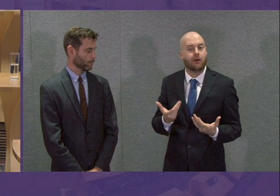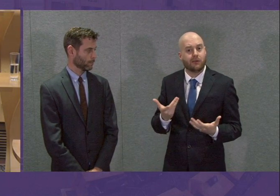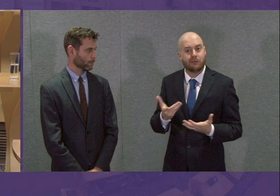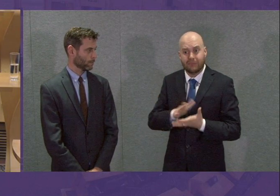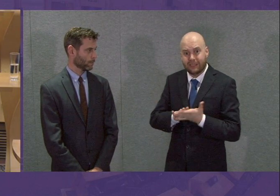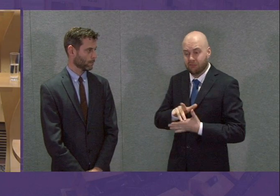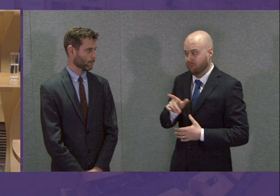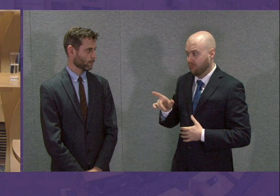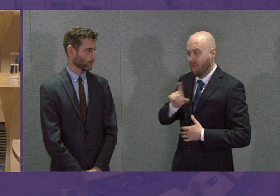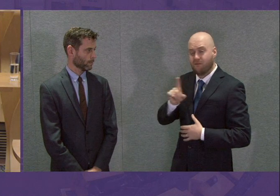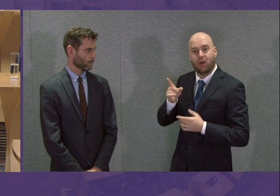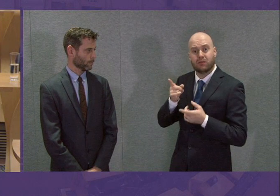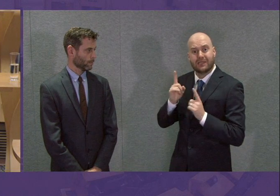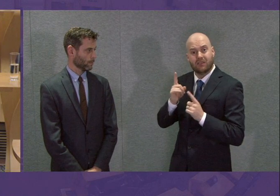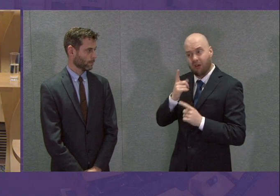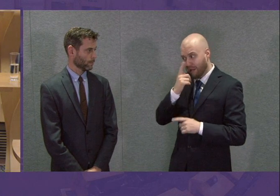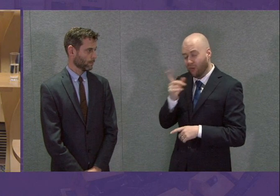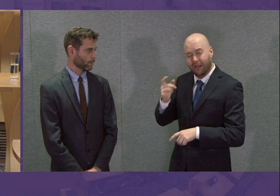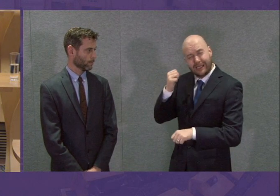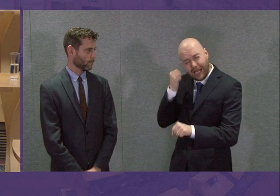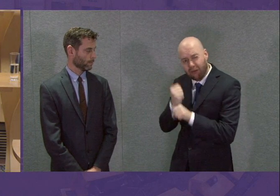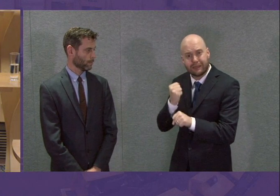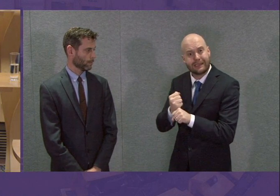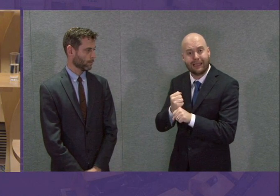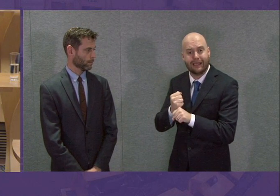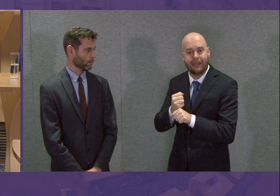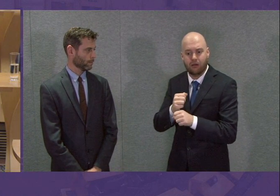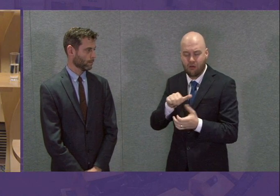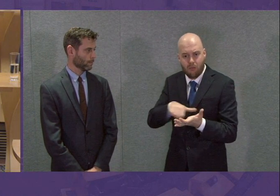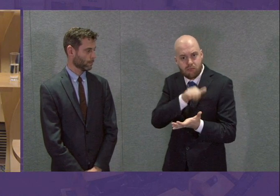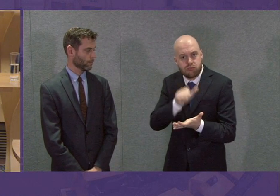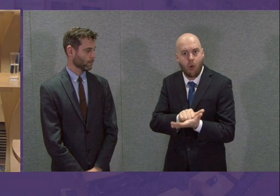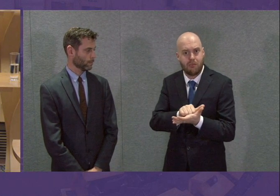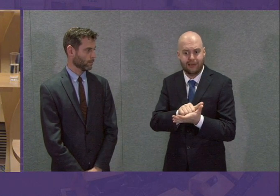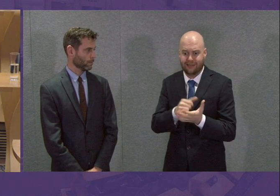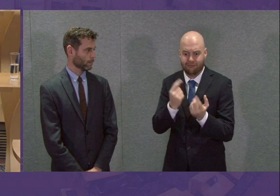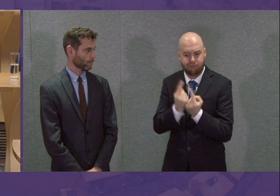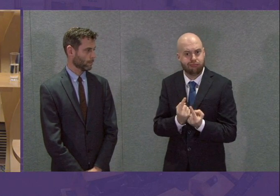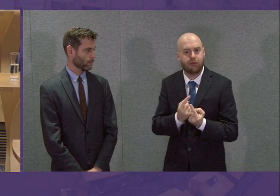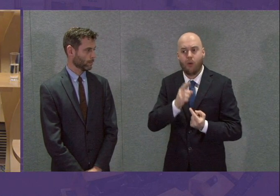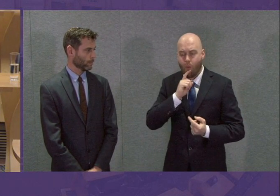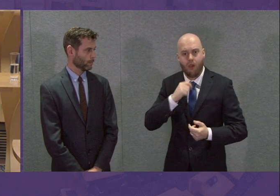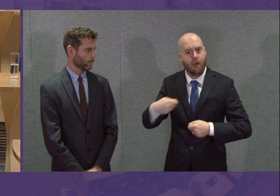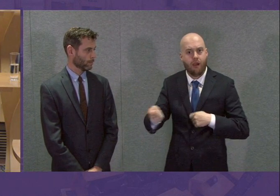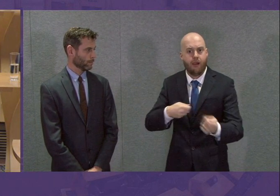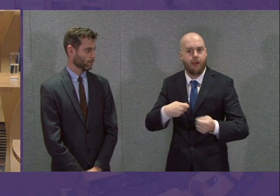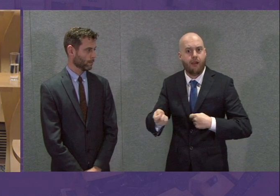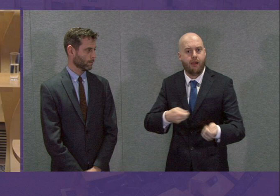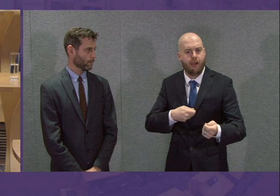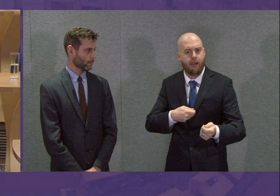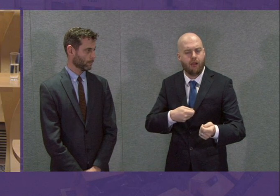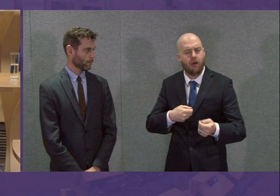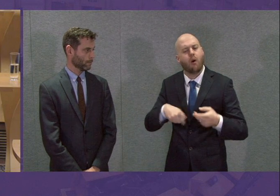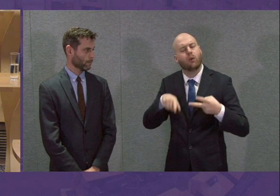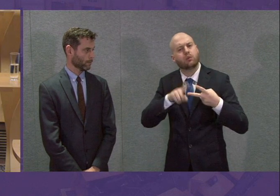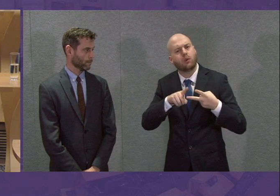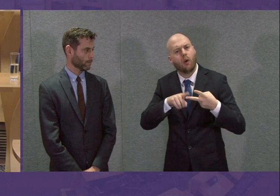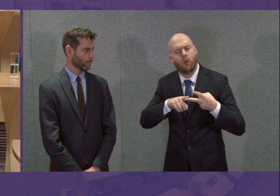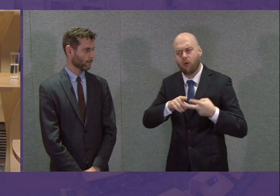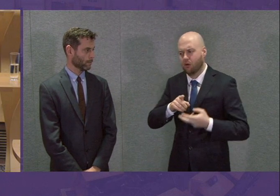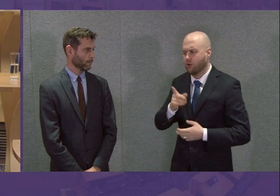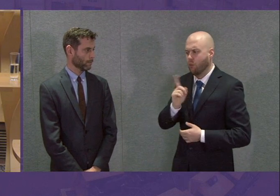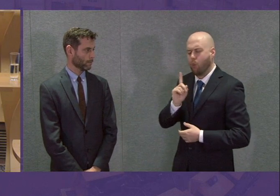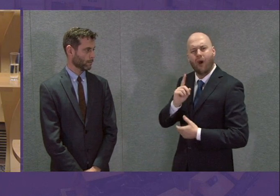that the appropriate supplies will be made available? And what advice can she give to